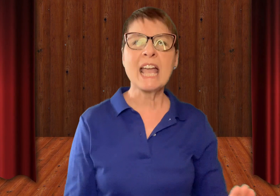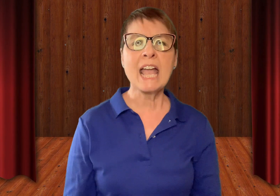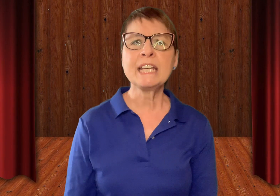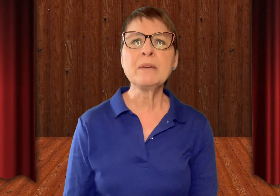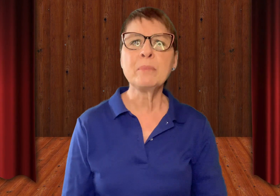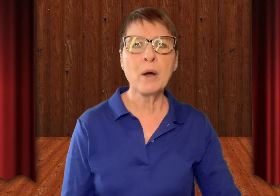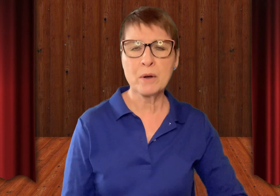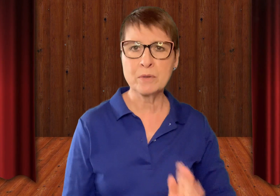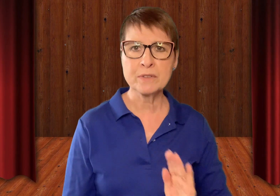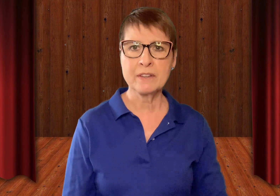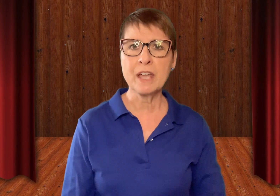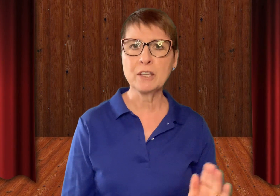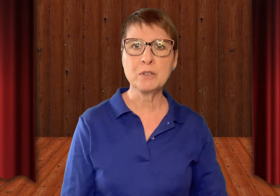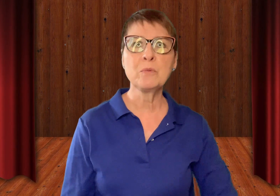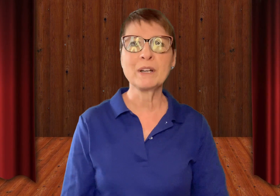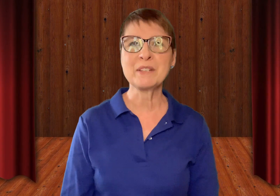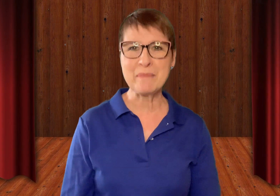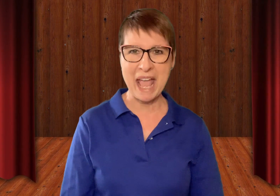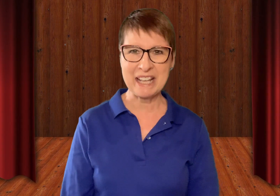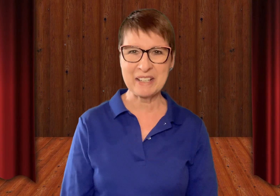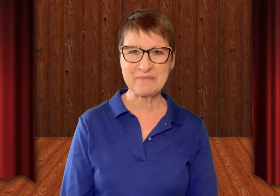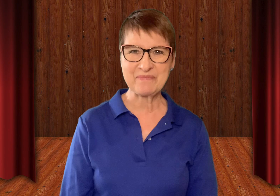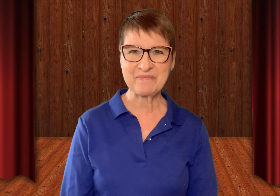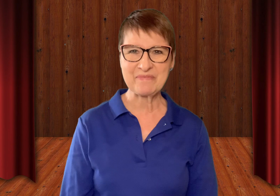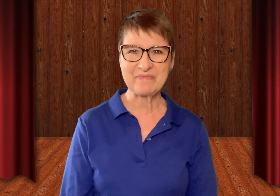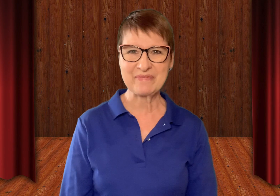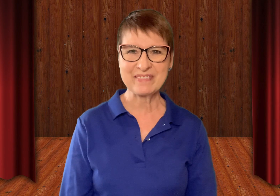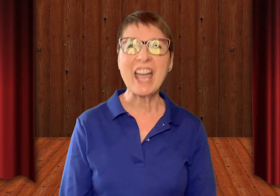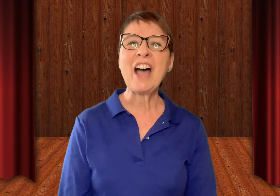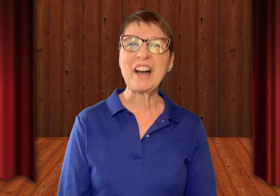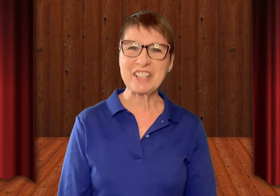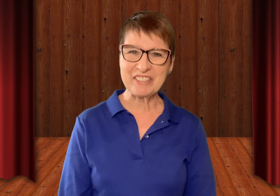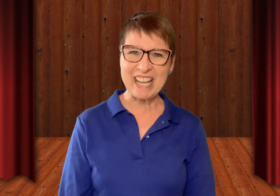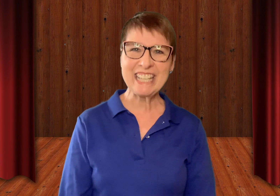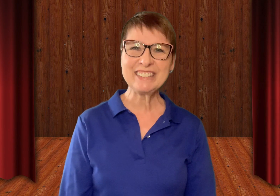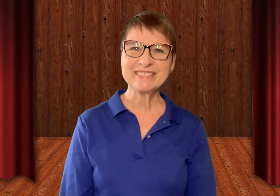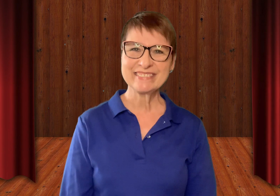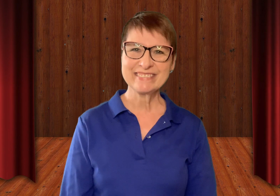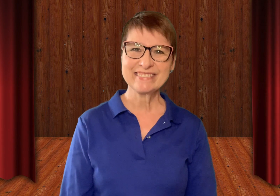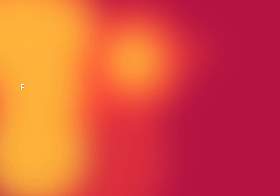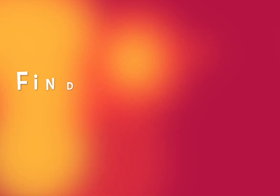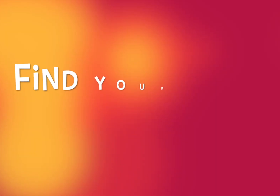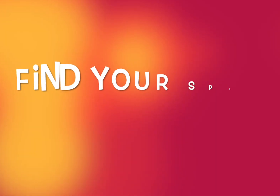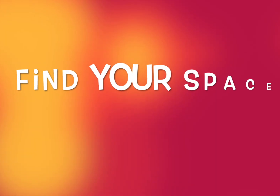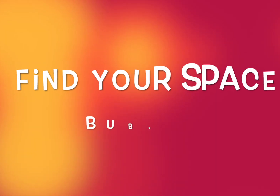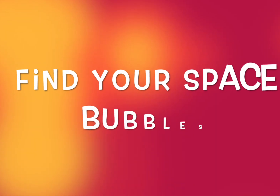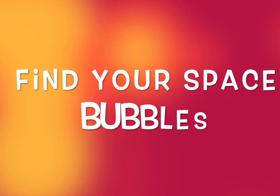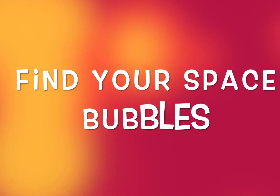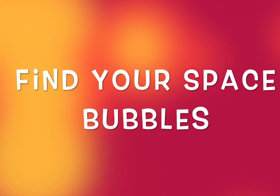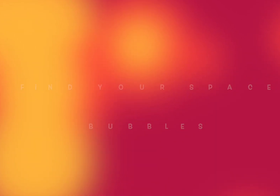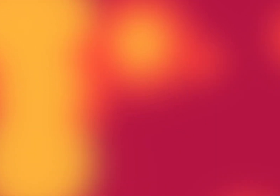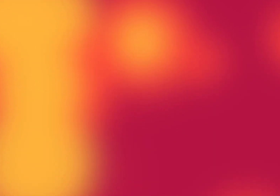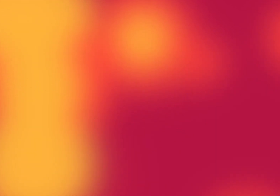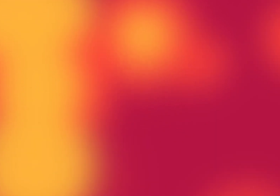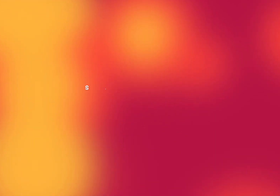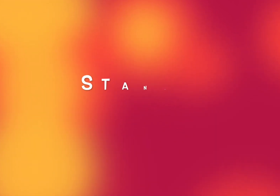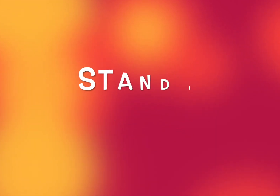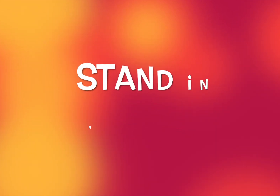any pose that you want to make. Are you ready? Find your space bubbles, then